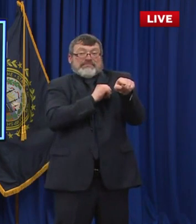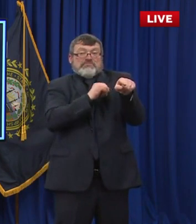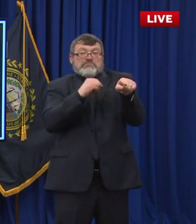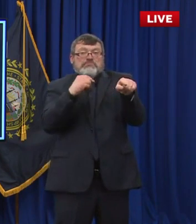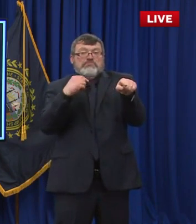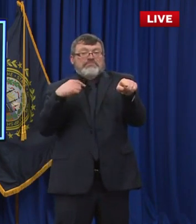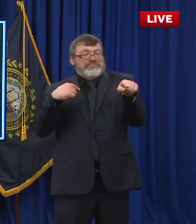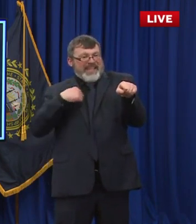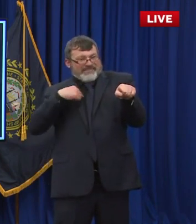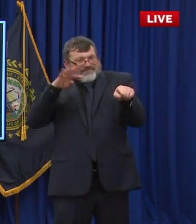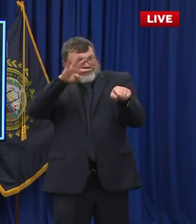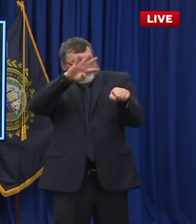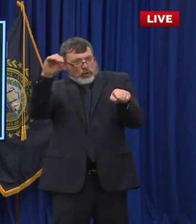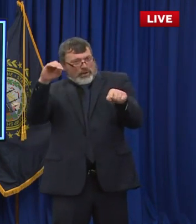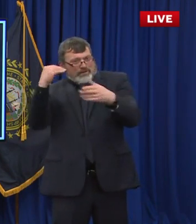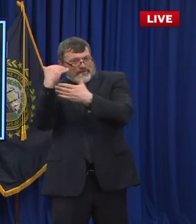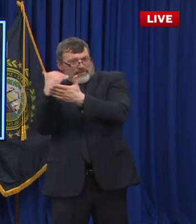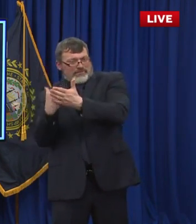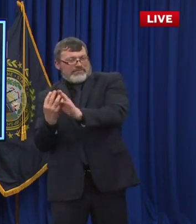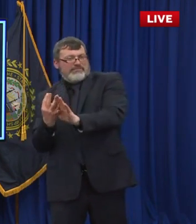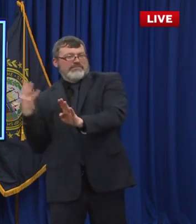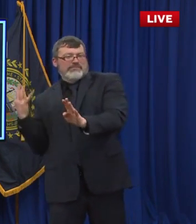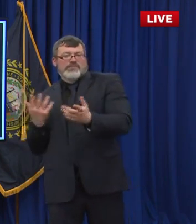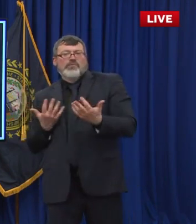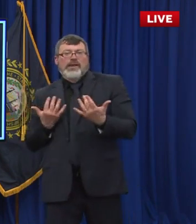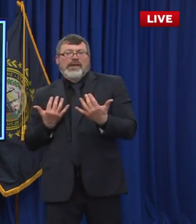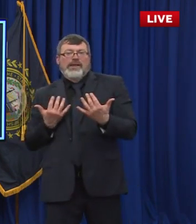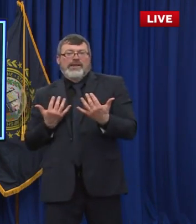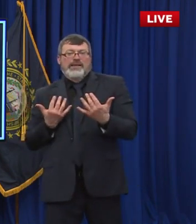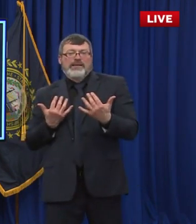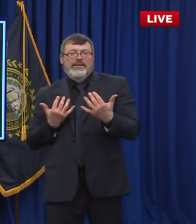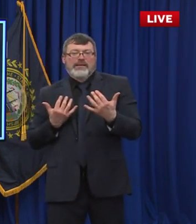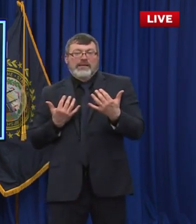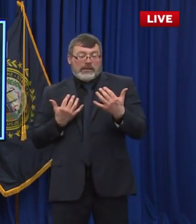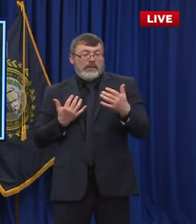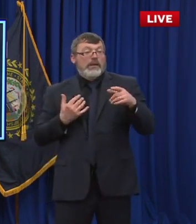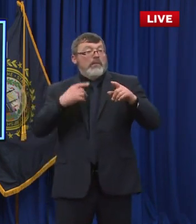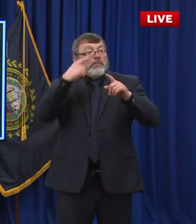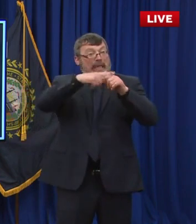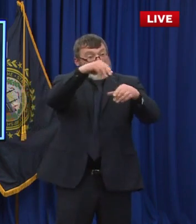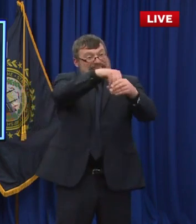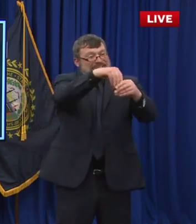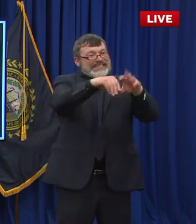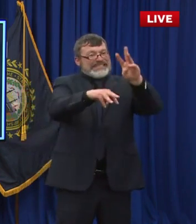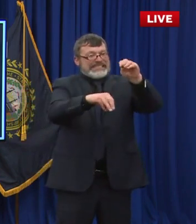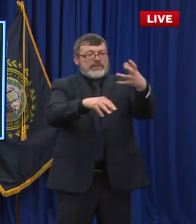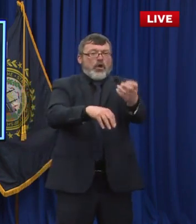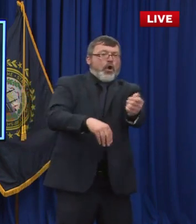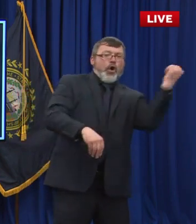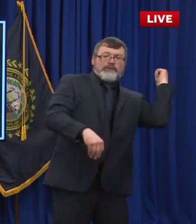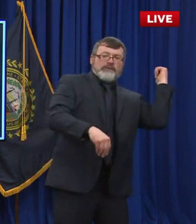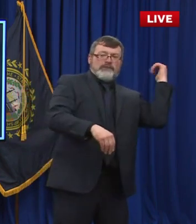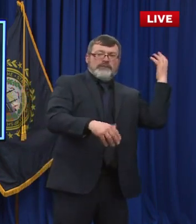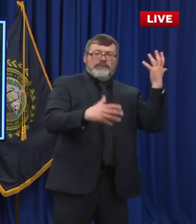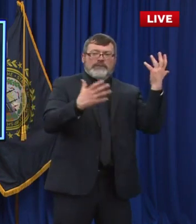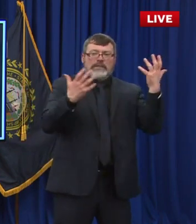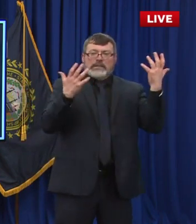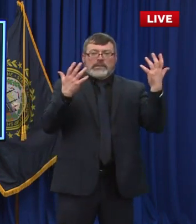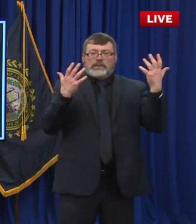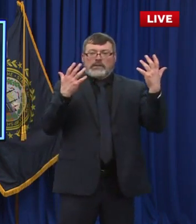So our strategy is around building supported community housing in the community and